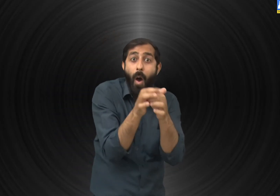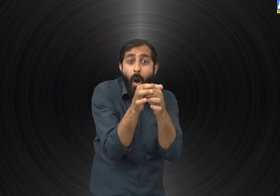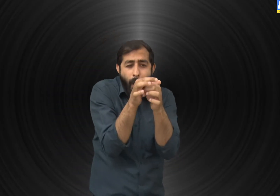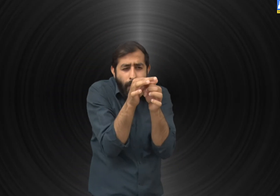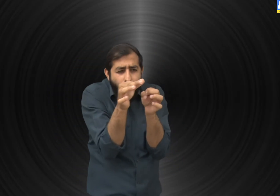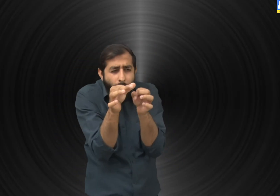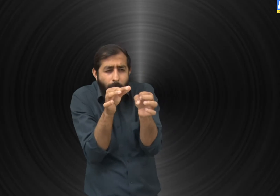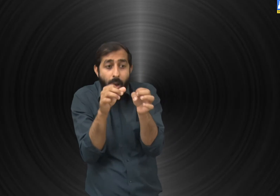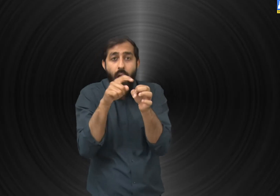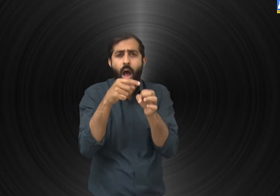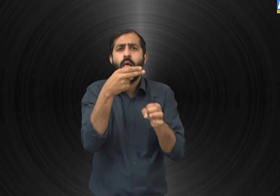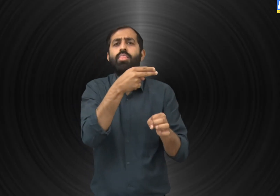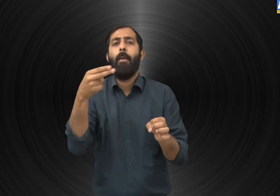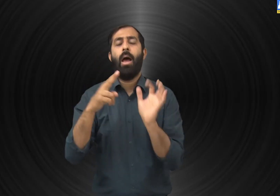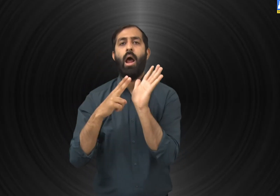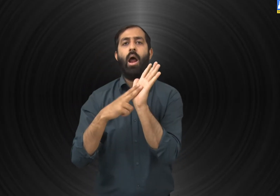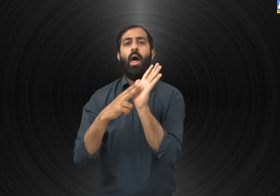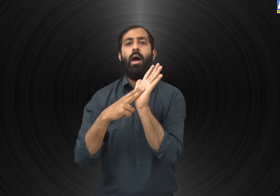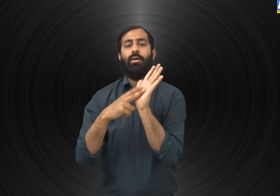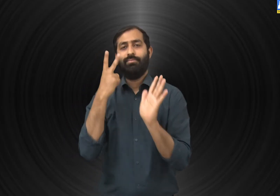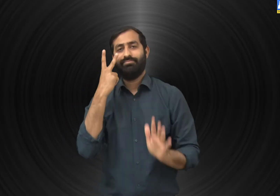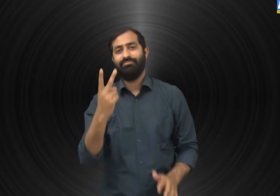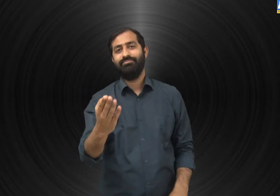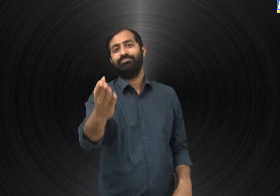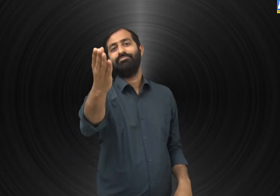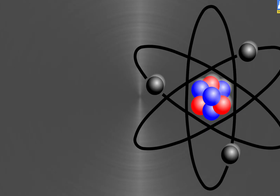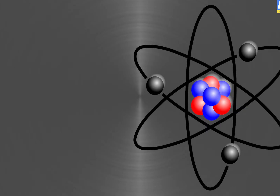neutrons. Take a look here.